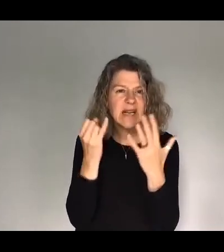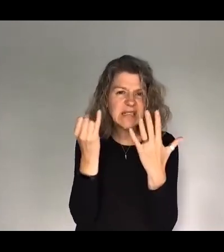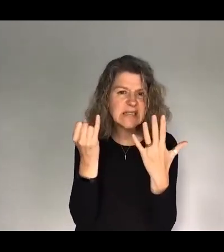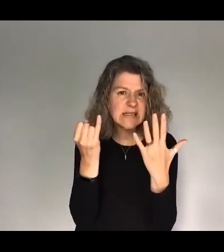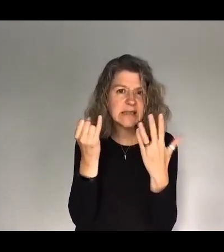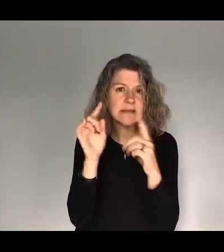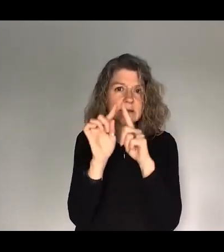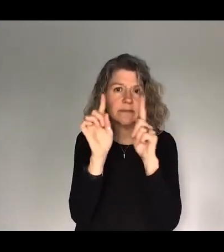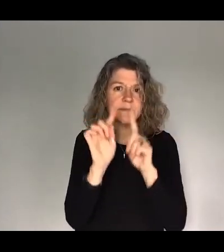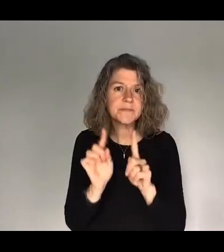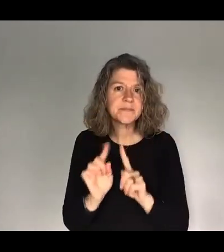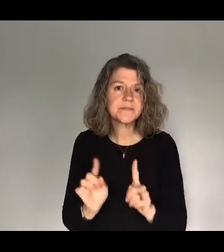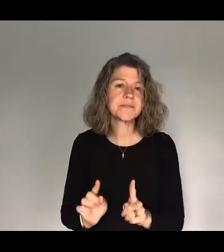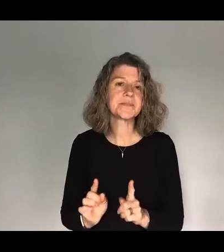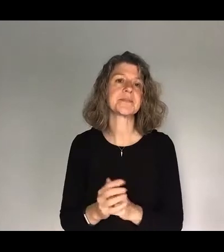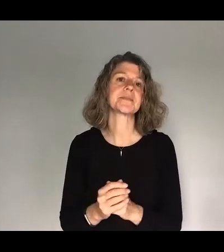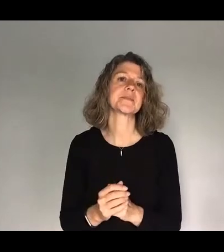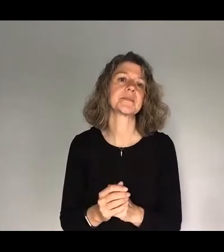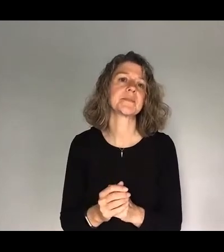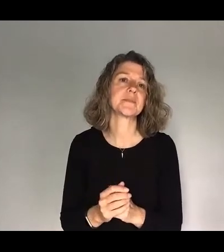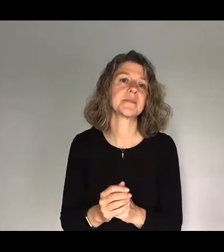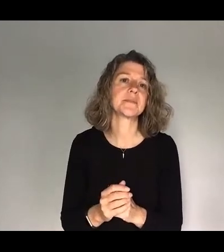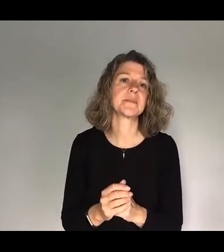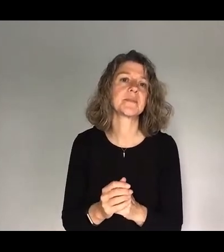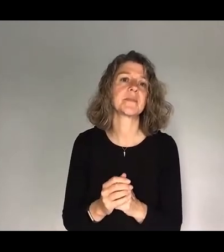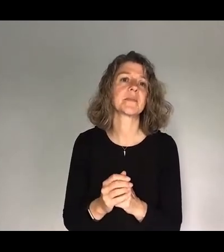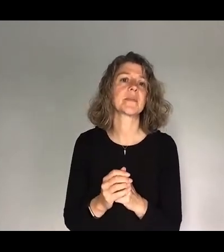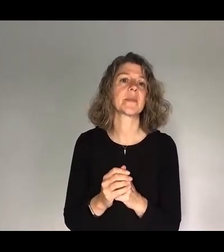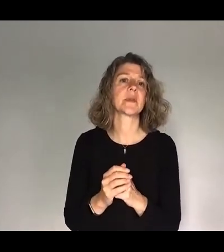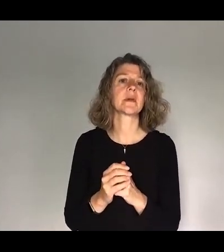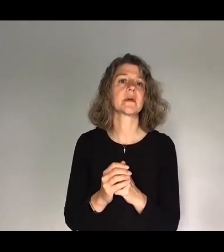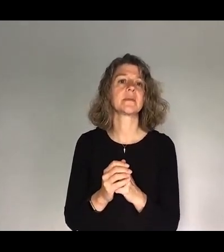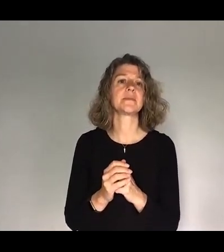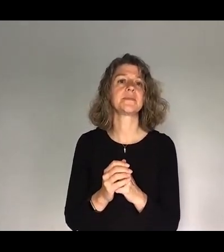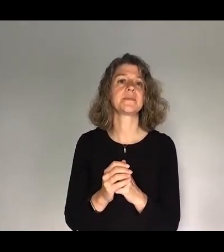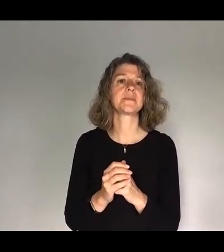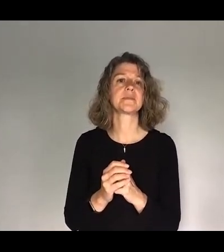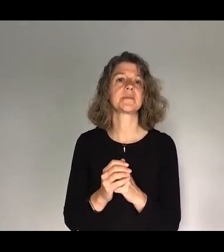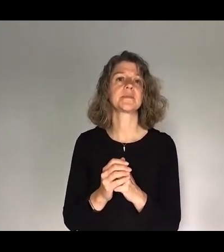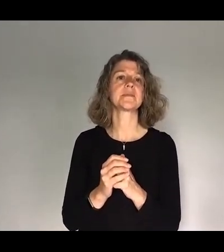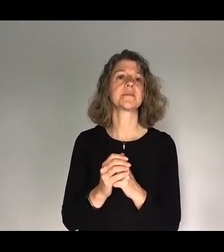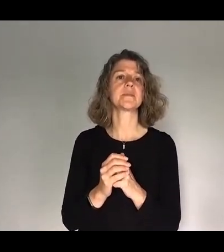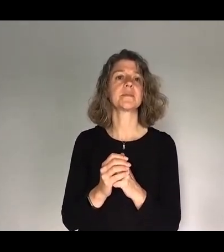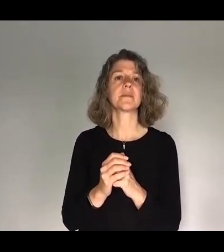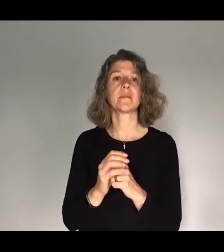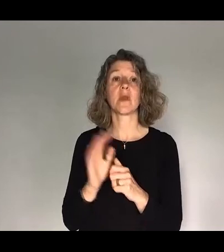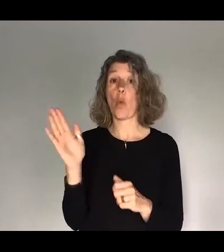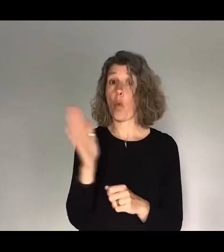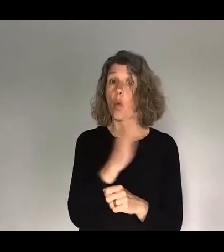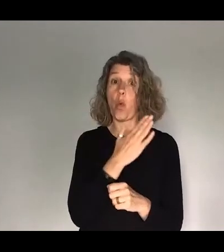Yeah. We've got HDB Queensgate, HDB Court for Gardens, and HDB Onslow Square all running services next week. So perhaps one of